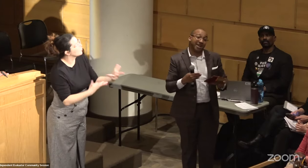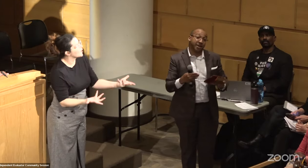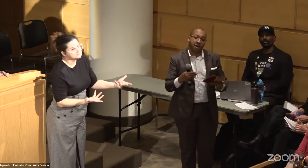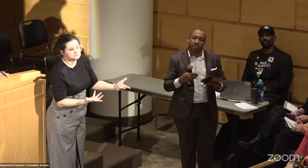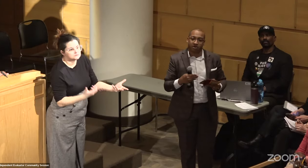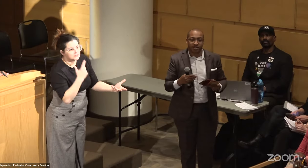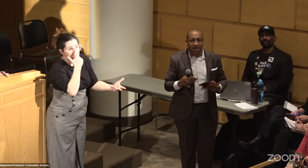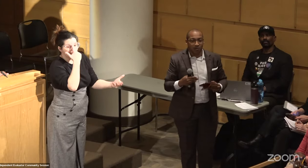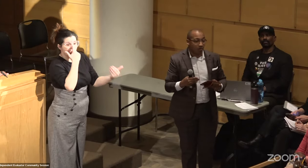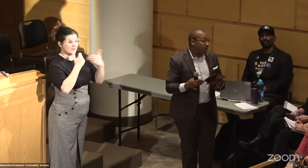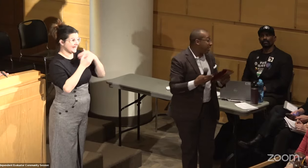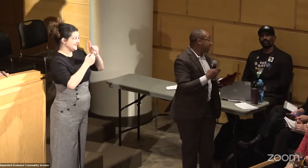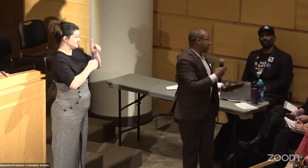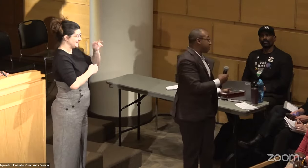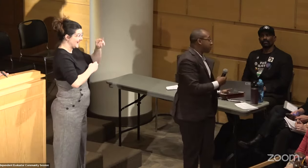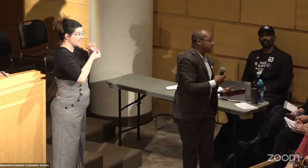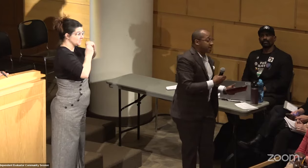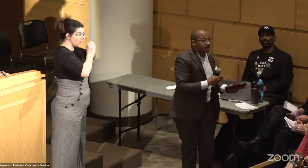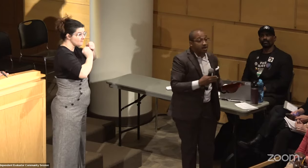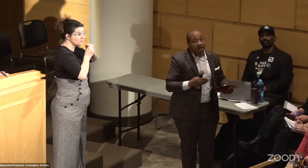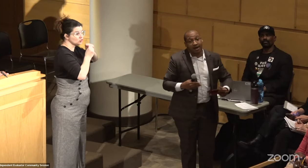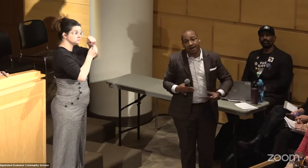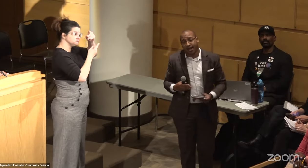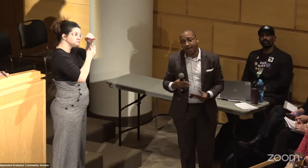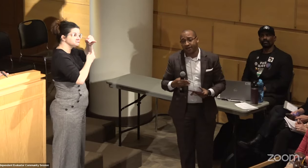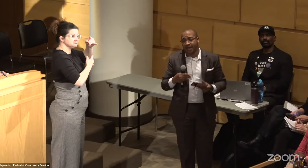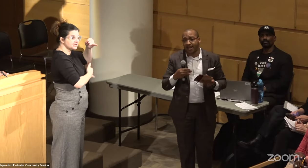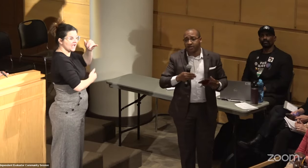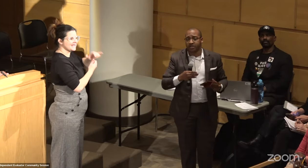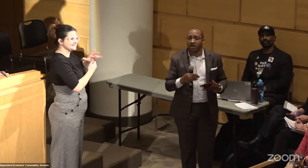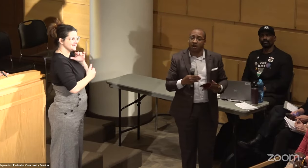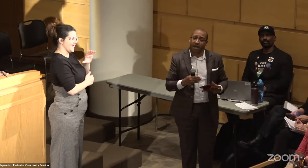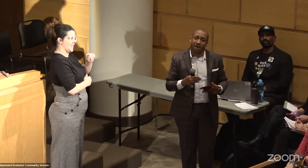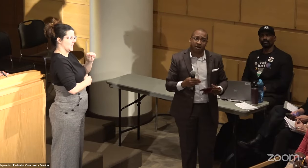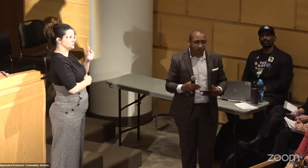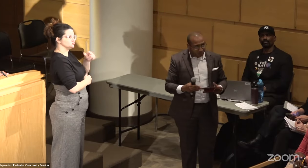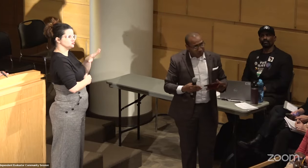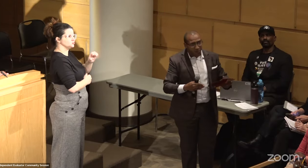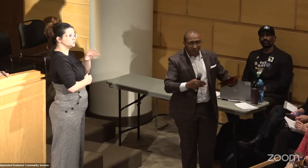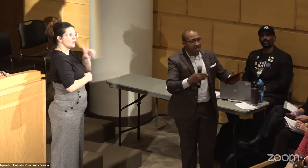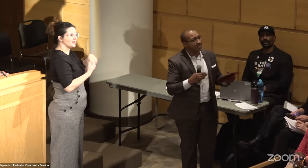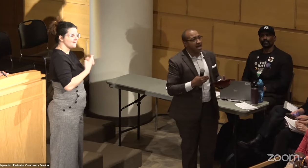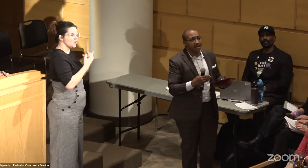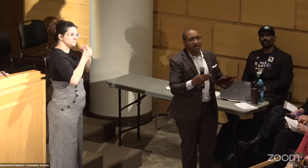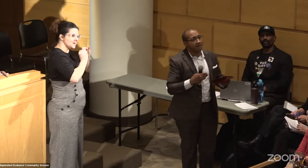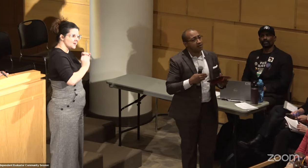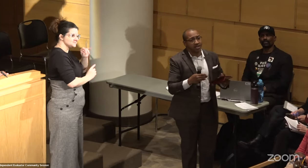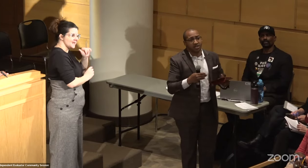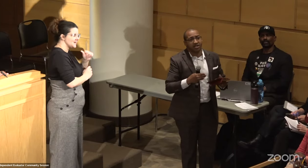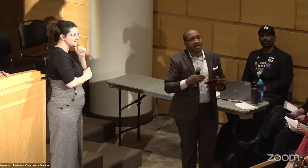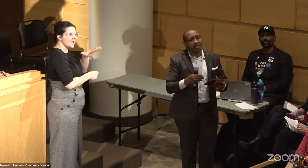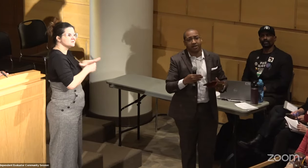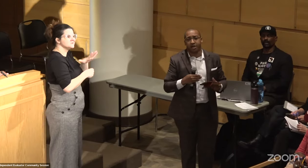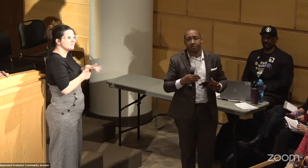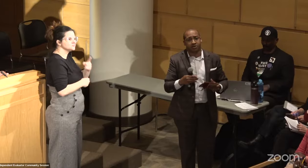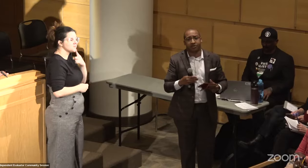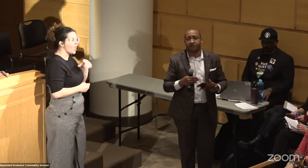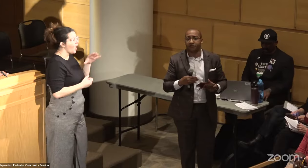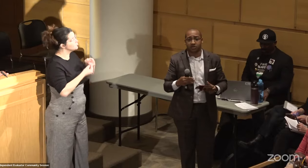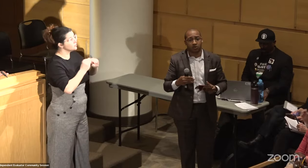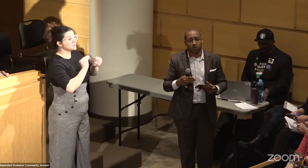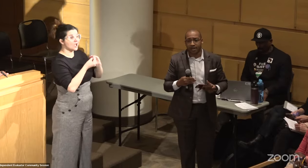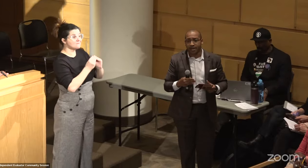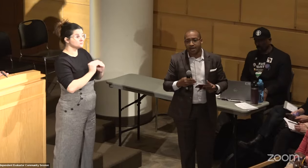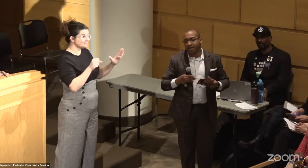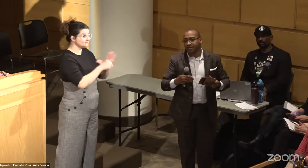When we're getting numbers, when we get the numbers that Angie was talking about, it's not enough for us to just say that the numbers are